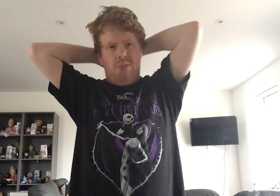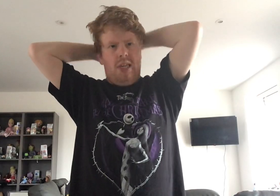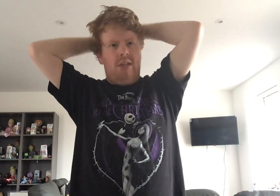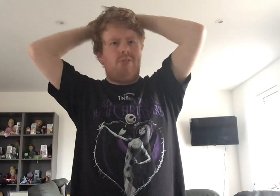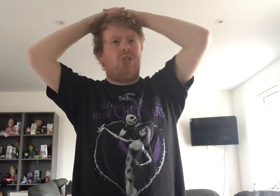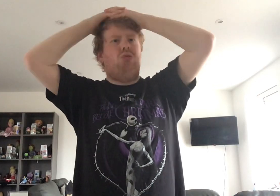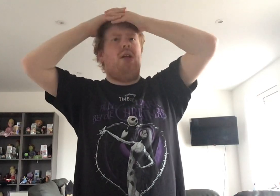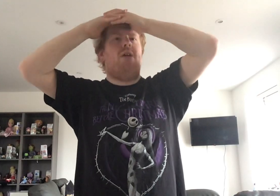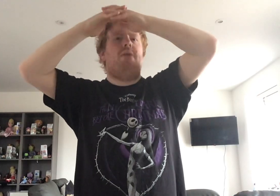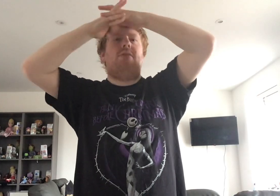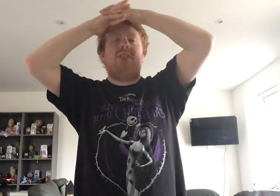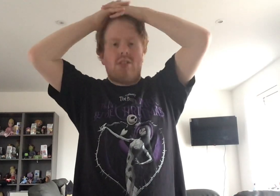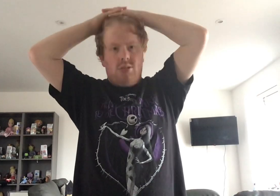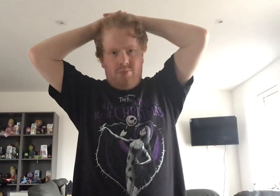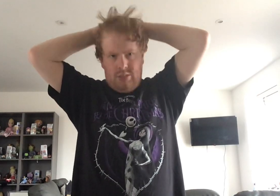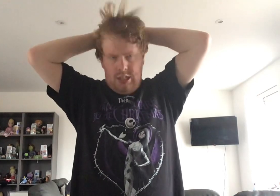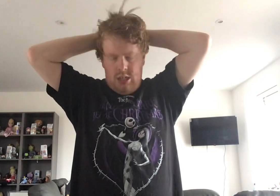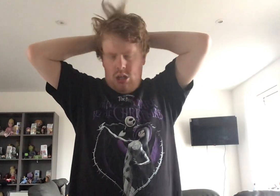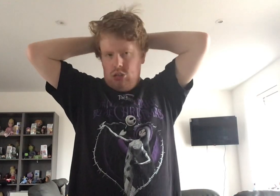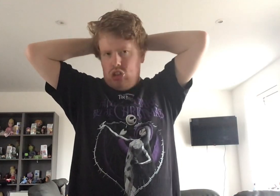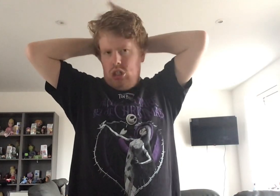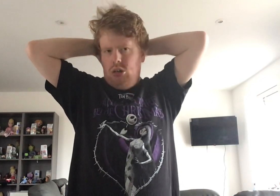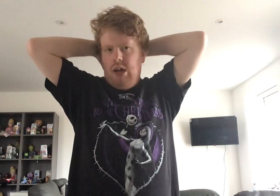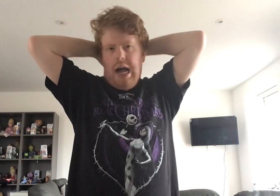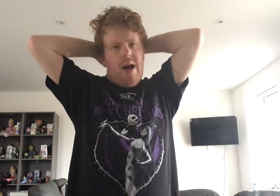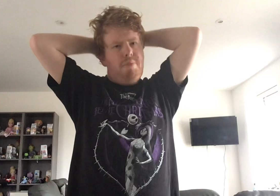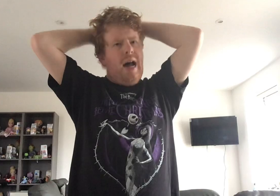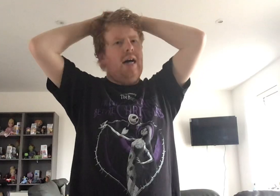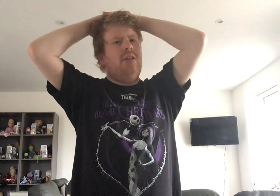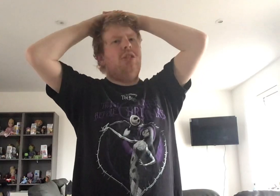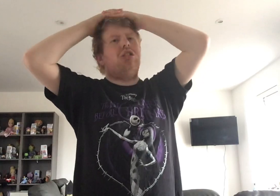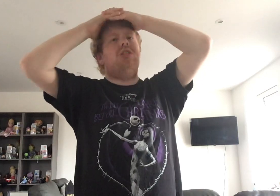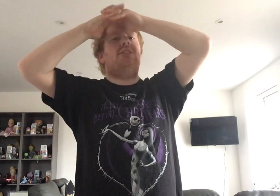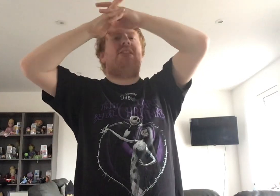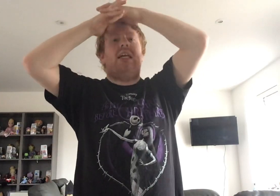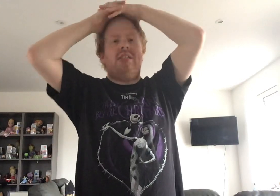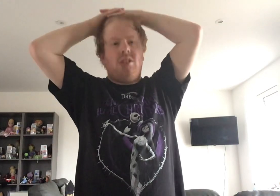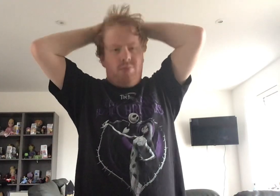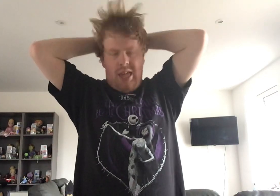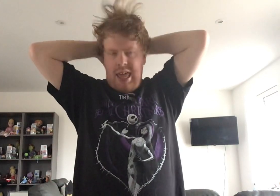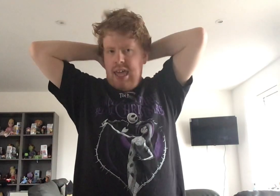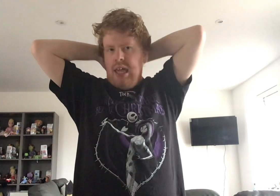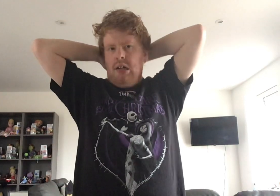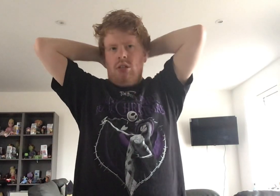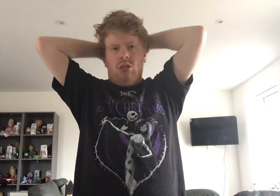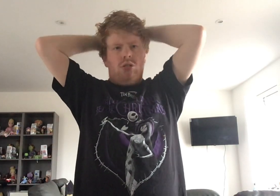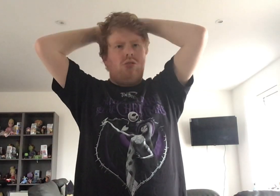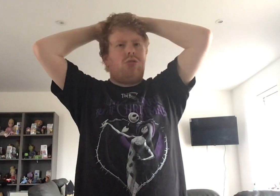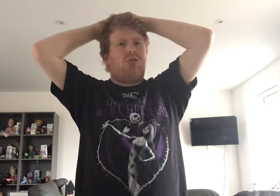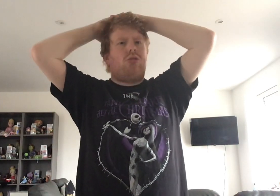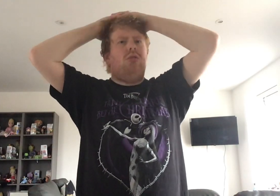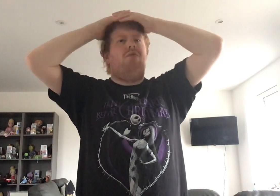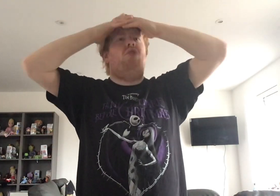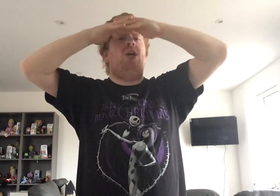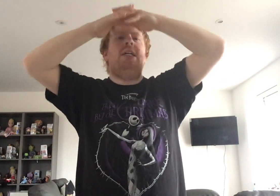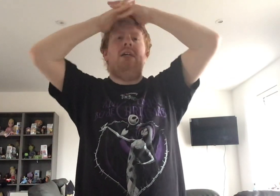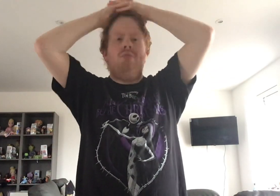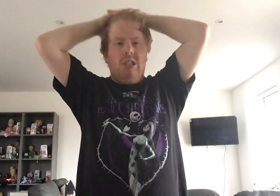believes Doodly about it. So, back at the Dursleys, Verlion and